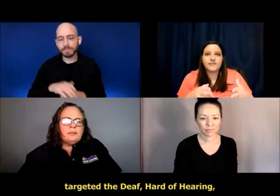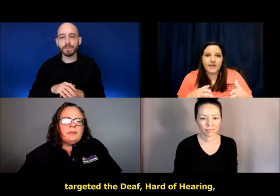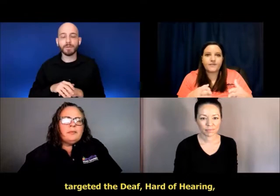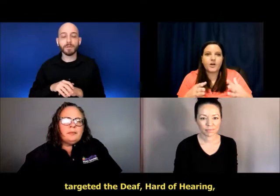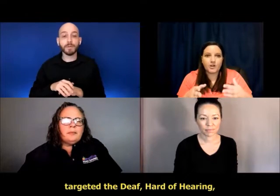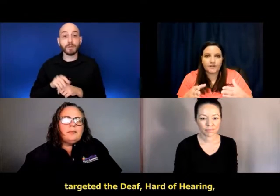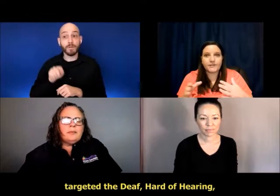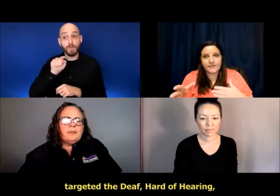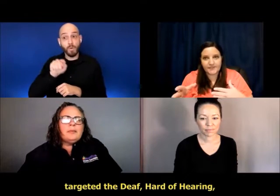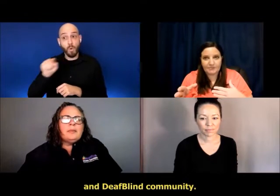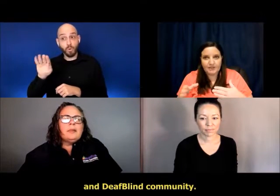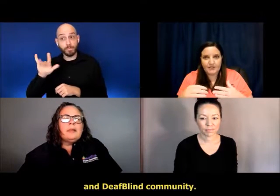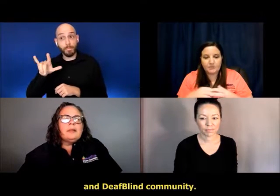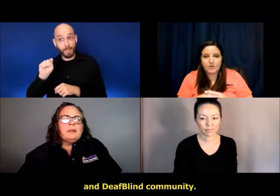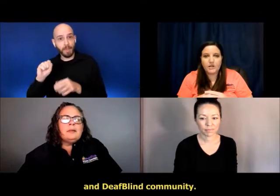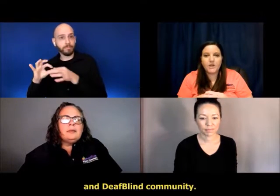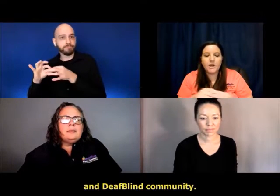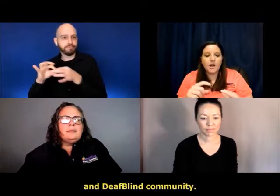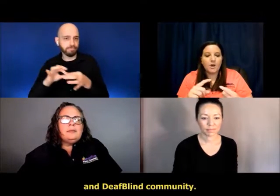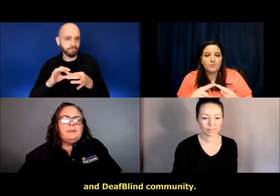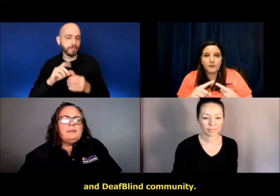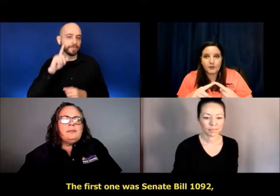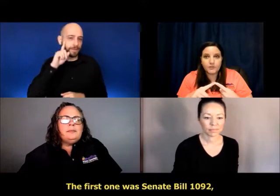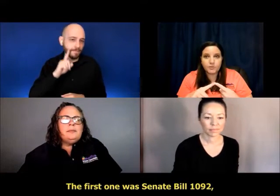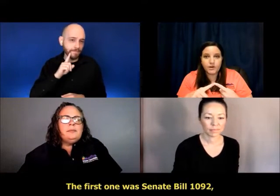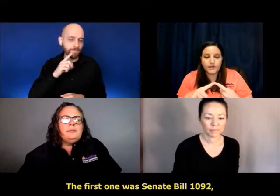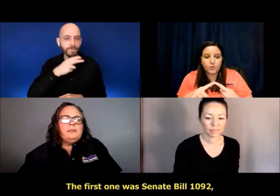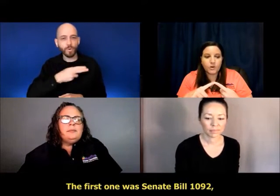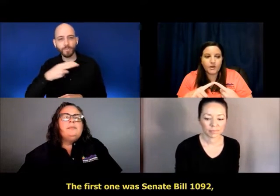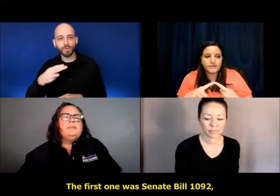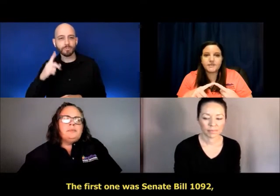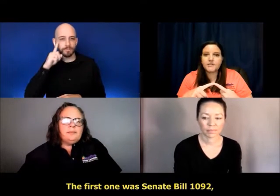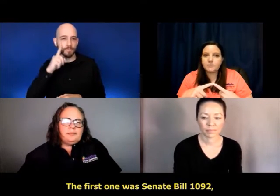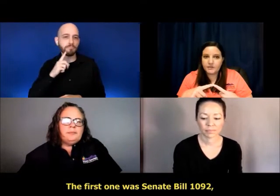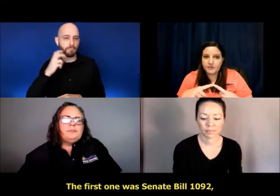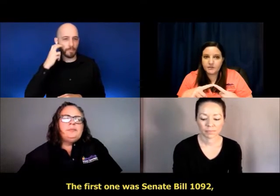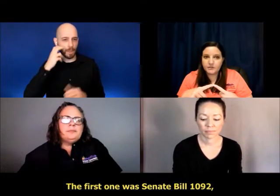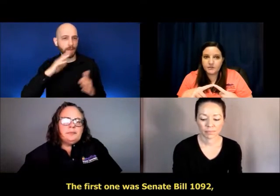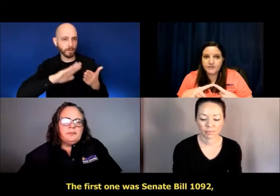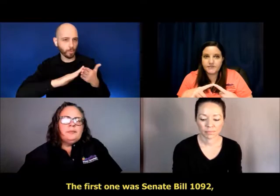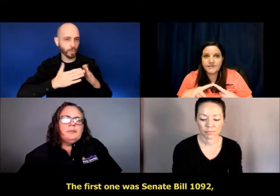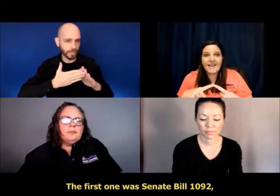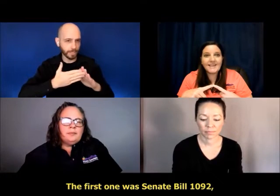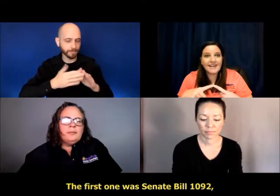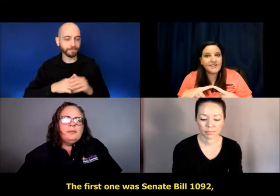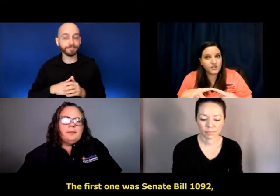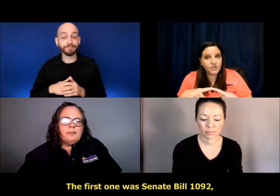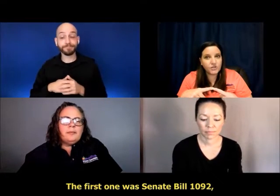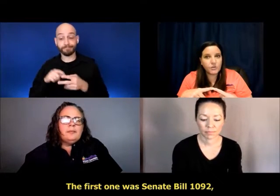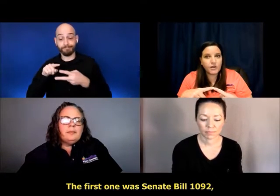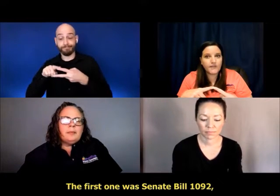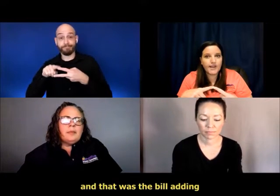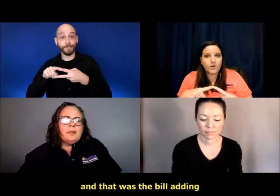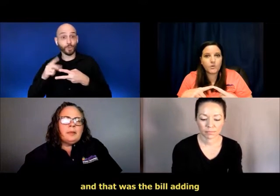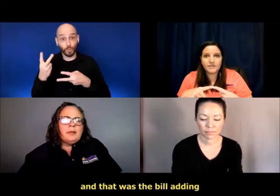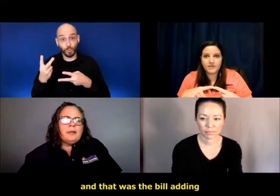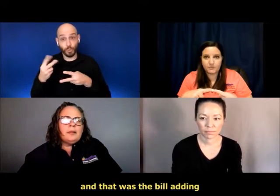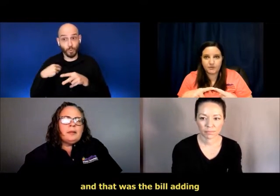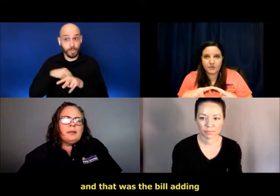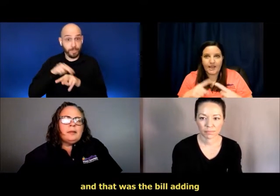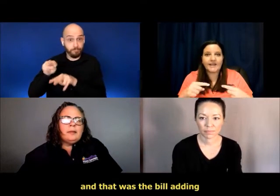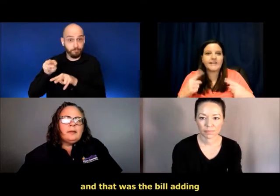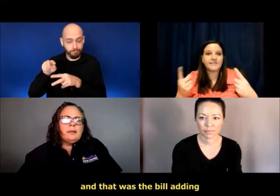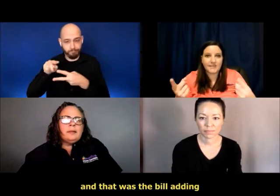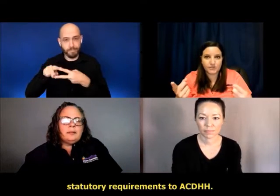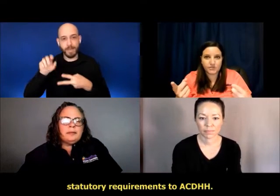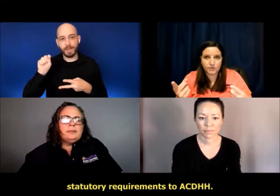the deaf, hard of hearing, and deaf-blind community. Okay. The first one was Senate Bill 1092, and that was